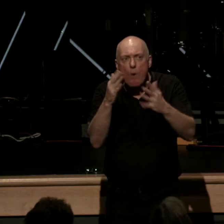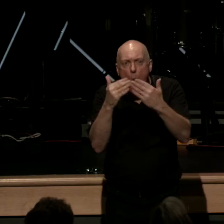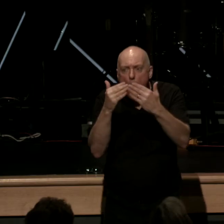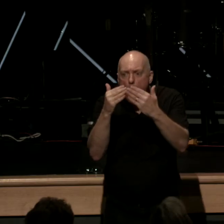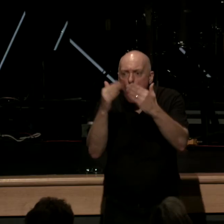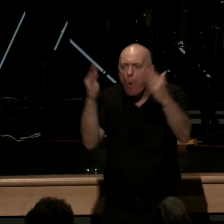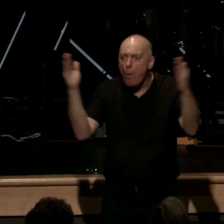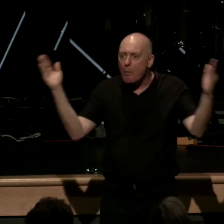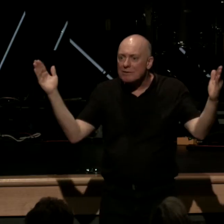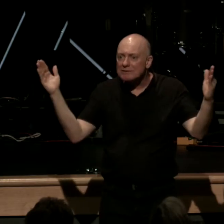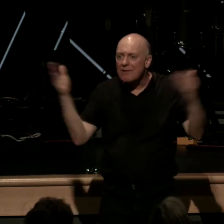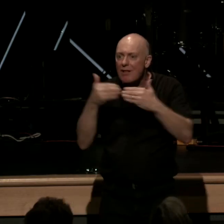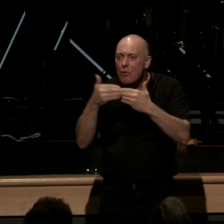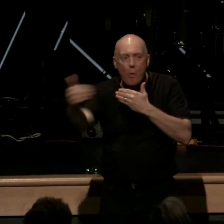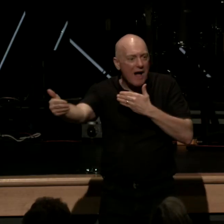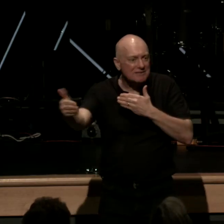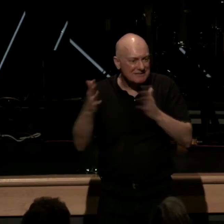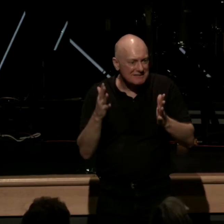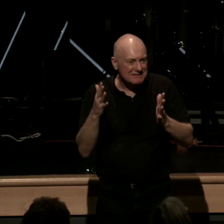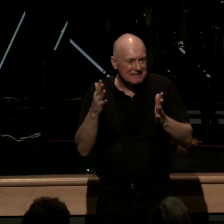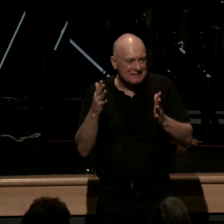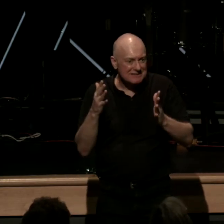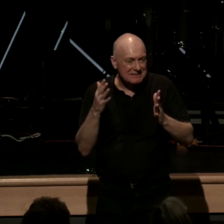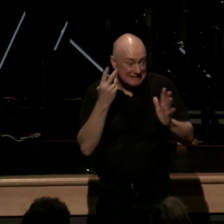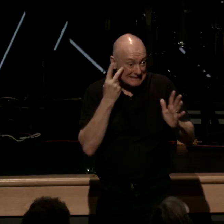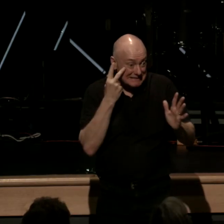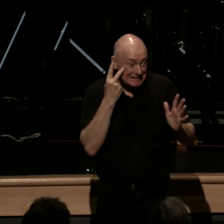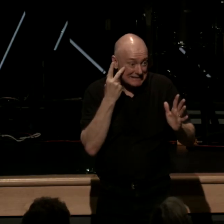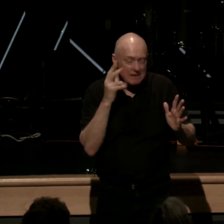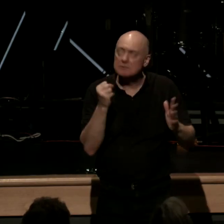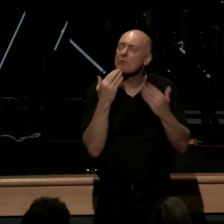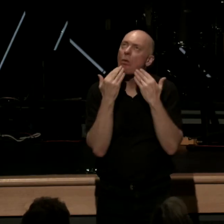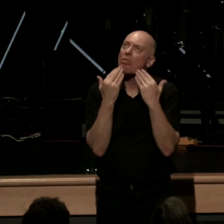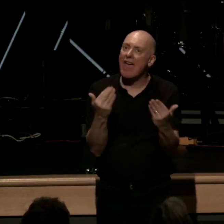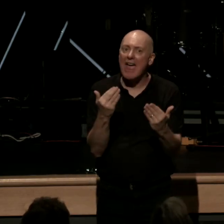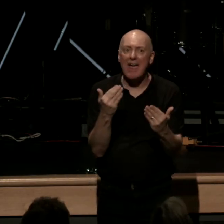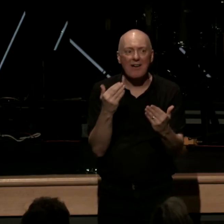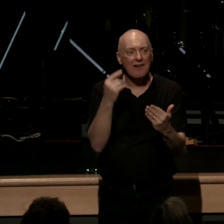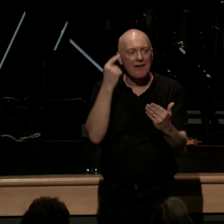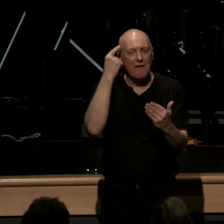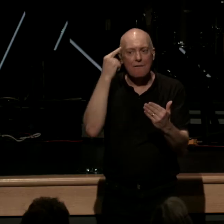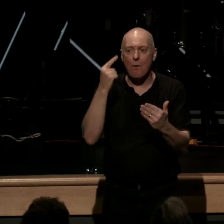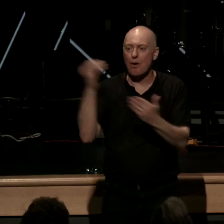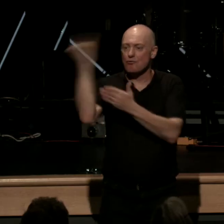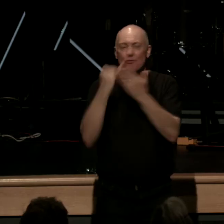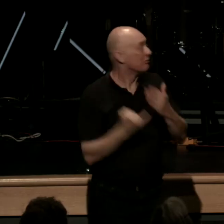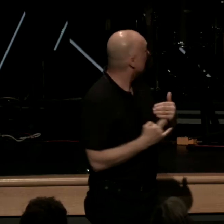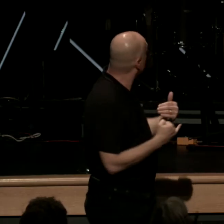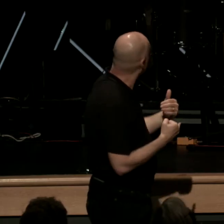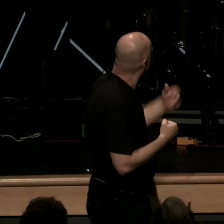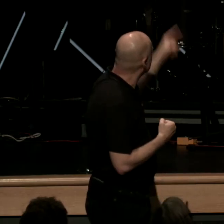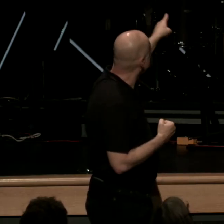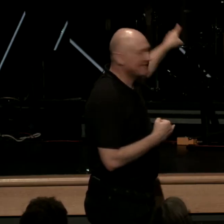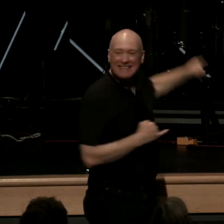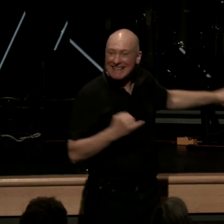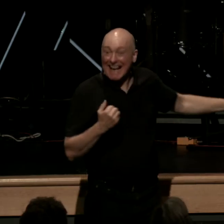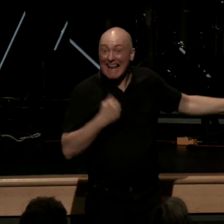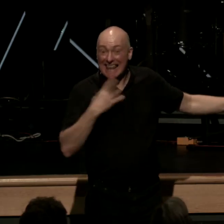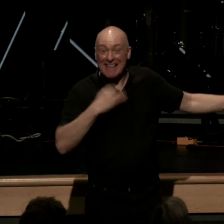the rest see this is what you have to see right here I'm so thankful to our brilliant graphic designer JC look what he did this little key isn't that clever isn't that so clever